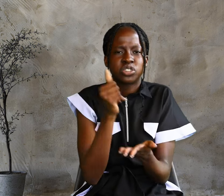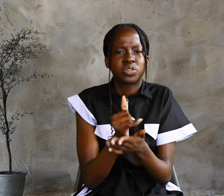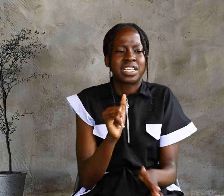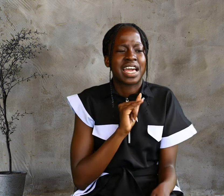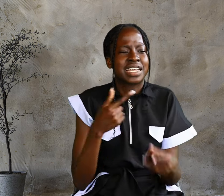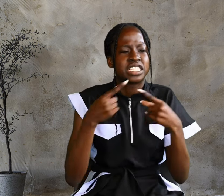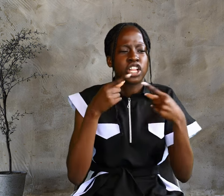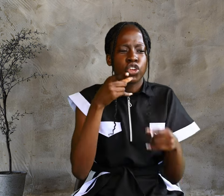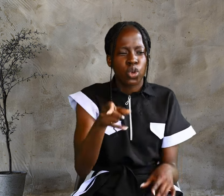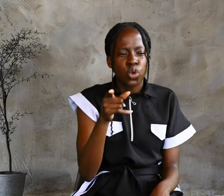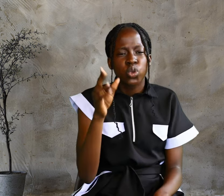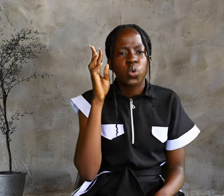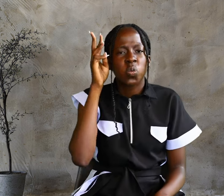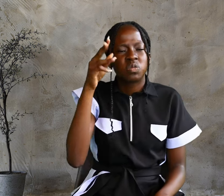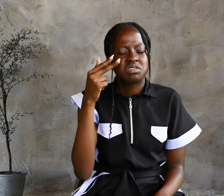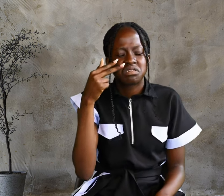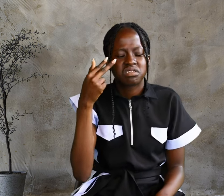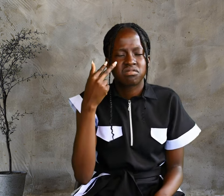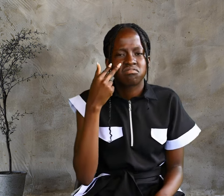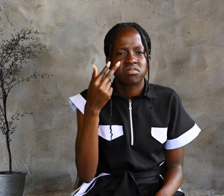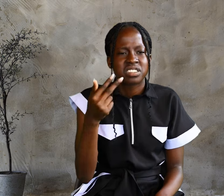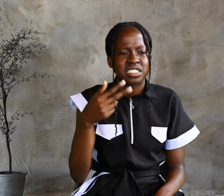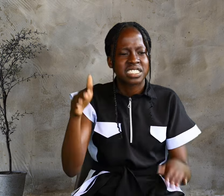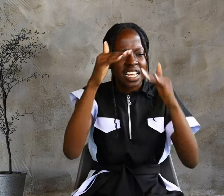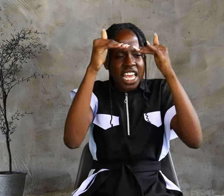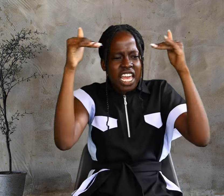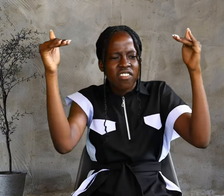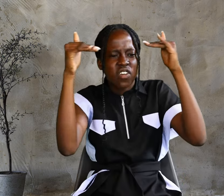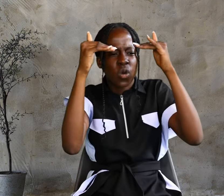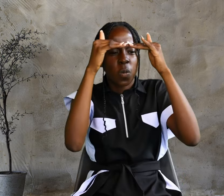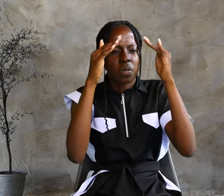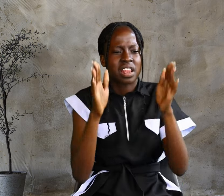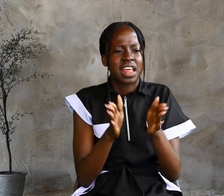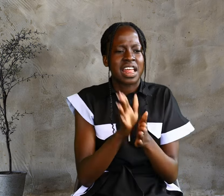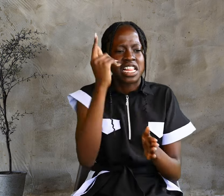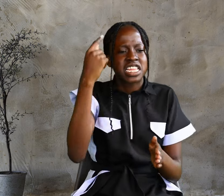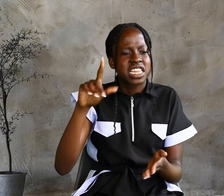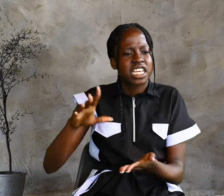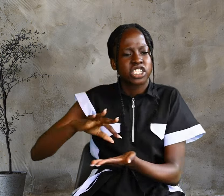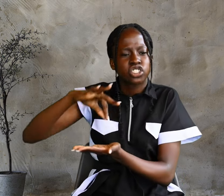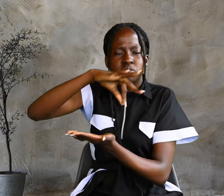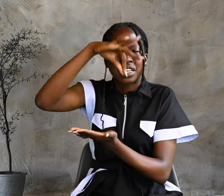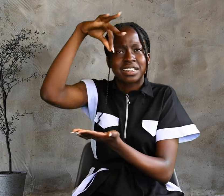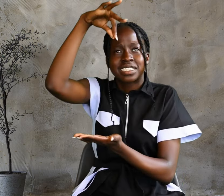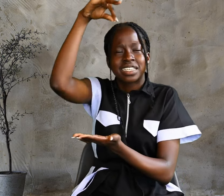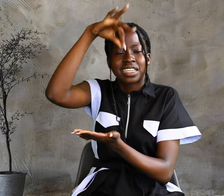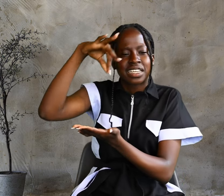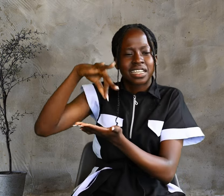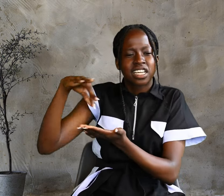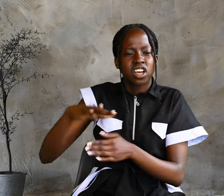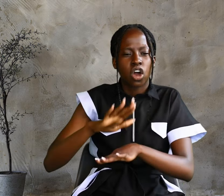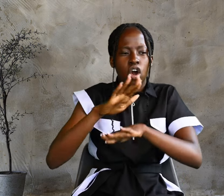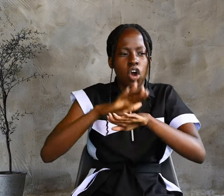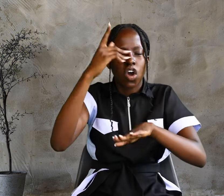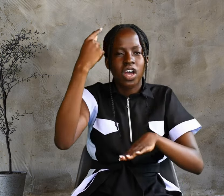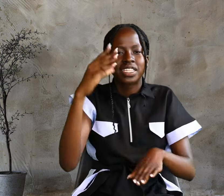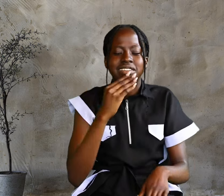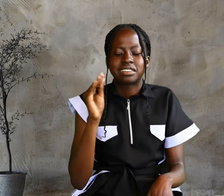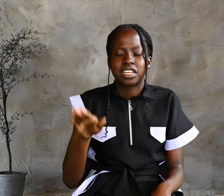will see heaven open, and the angels of God ascending and descending on the son